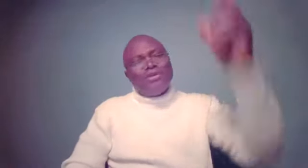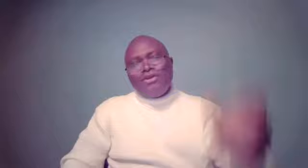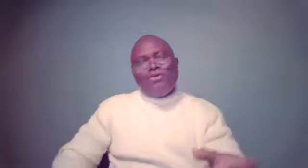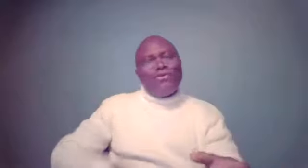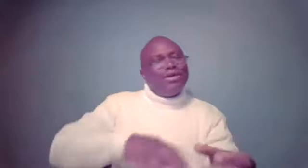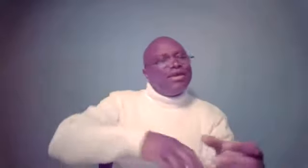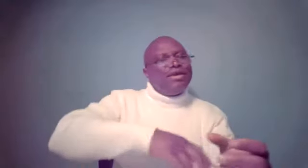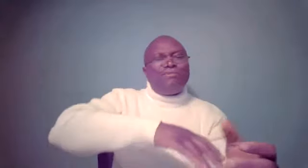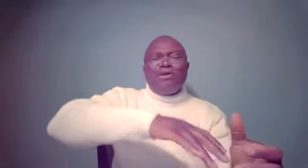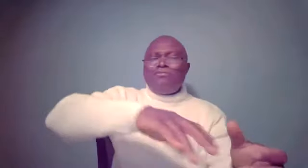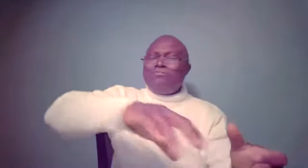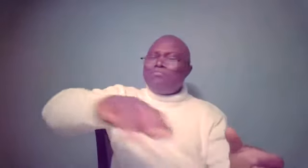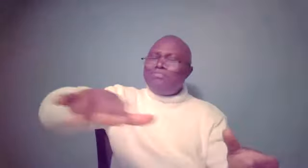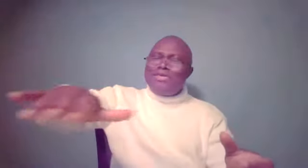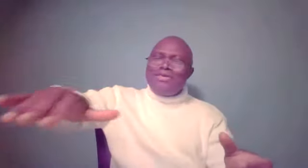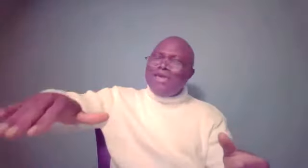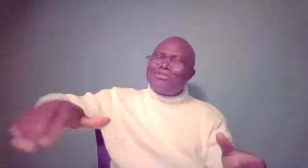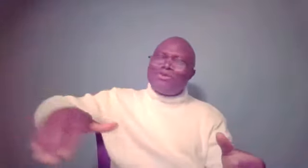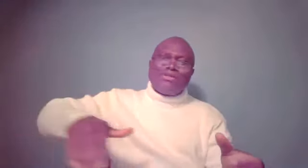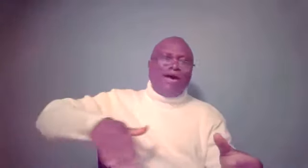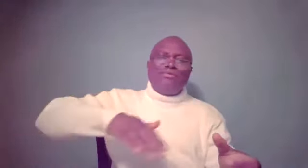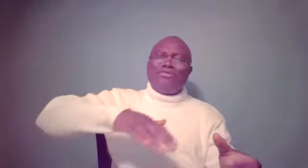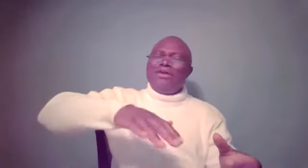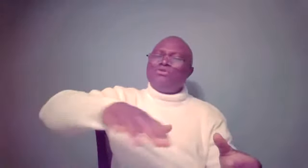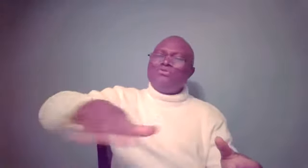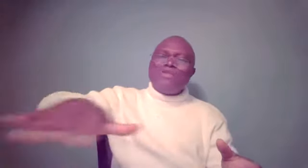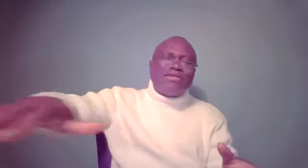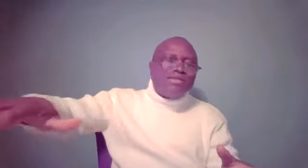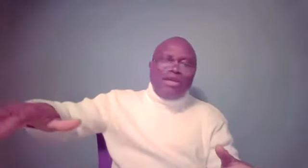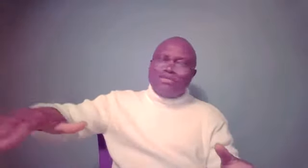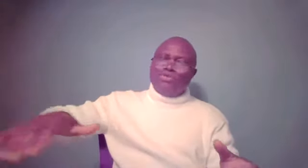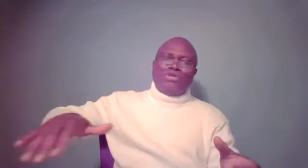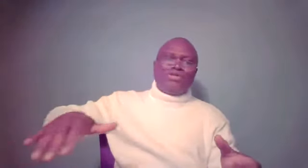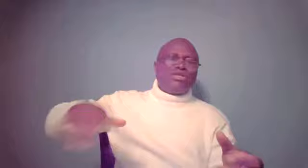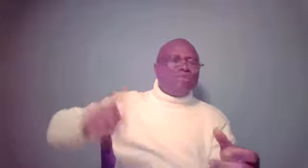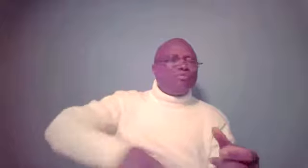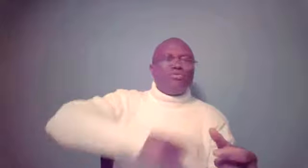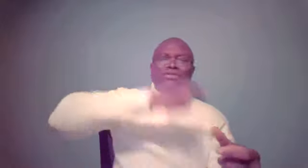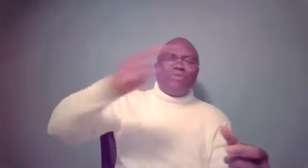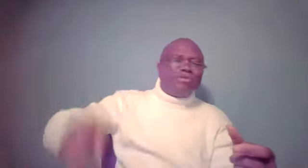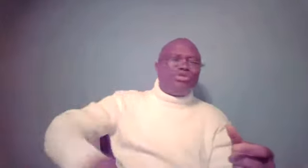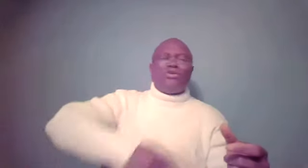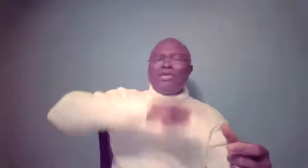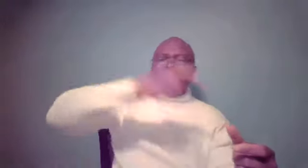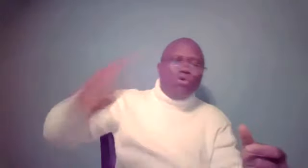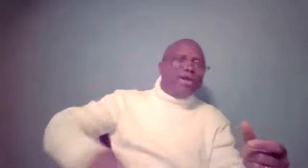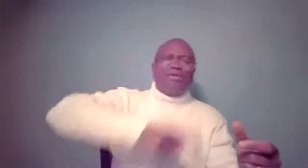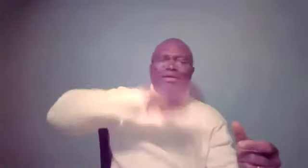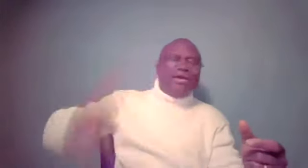and you know, he gets us around to a similar situation. That's why people see repetition, they keep going in and